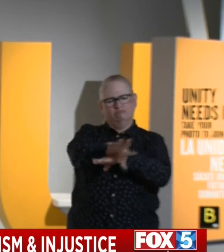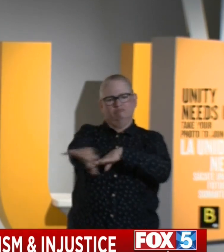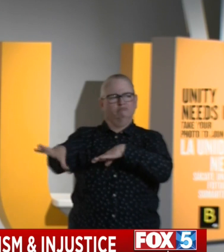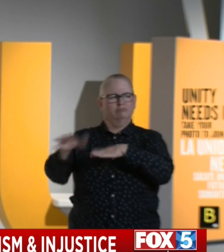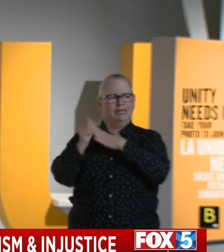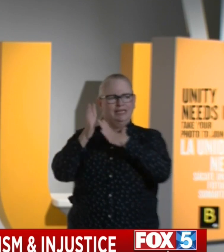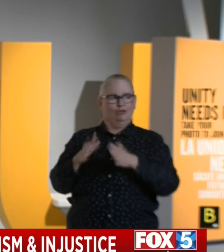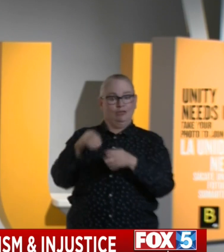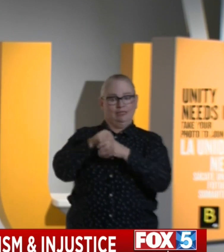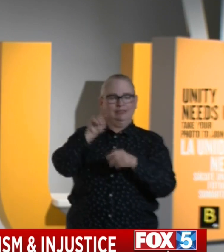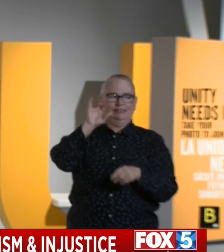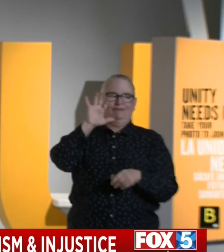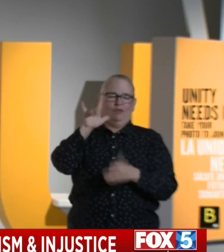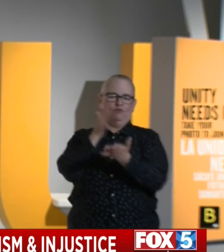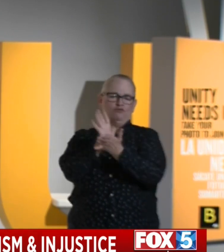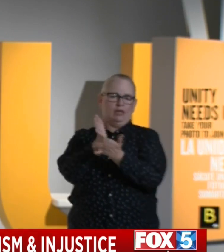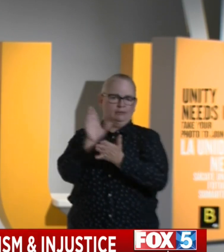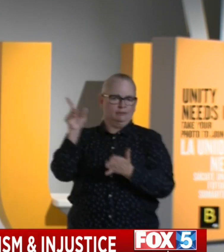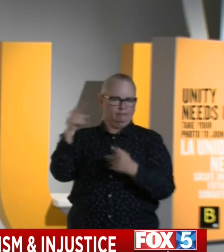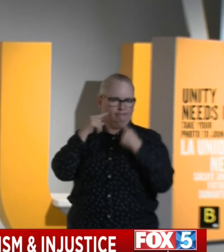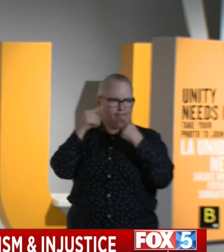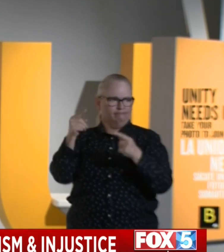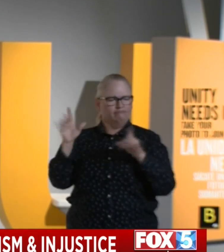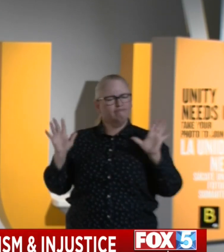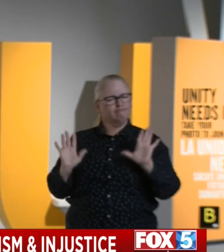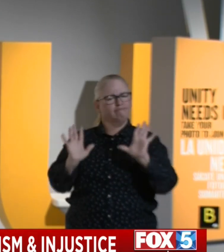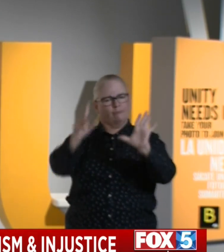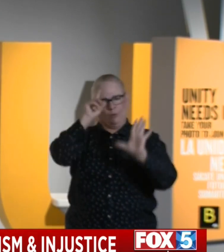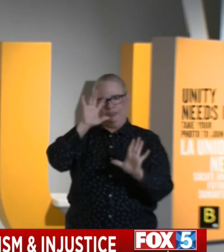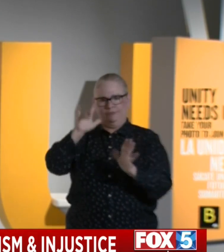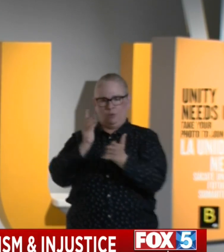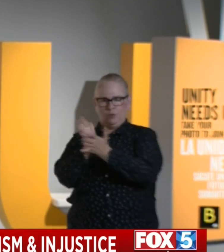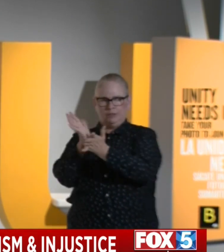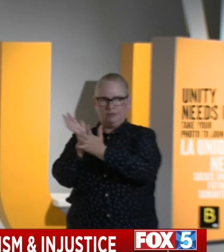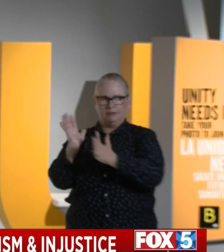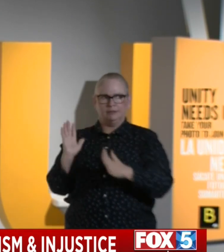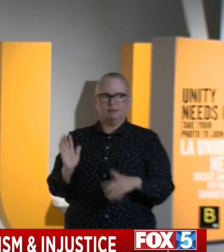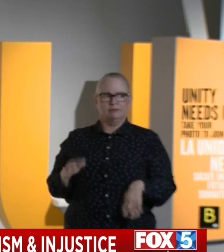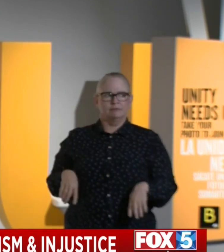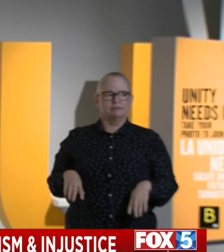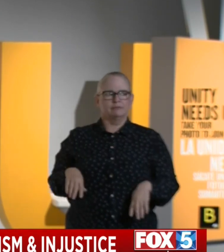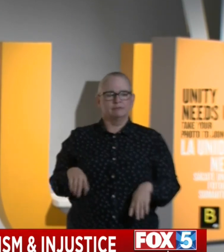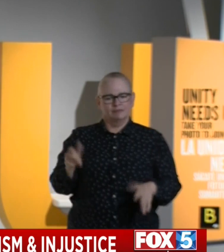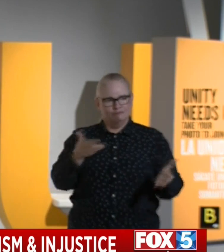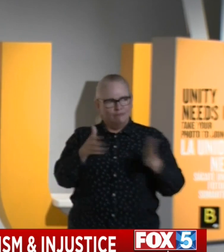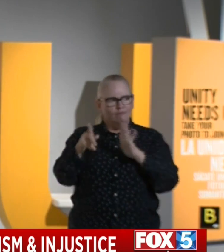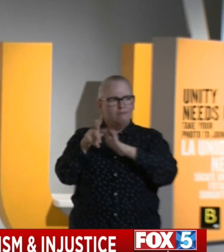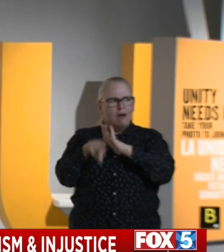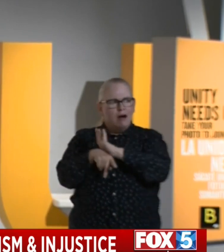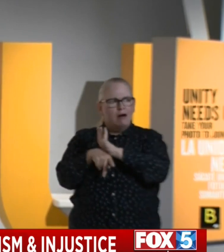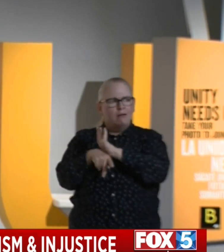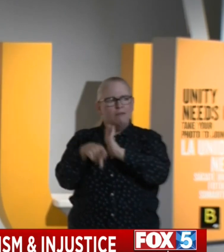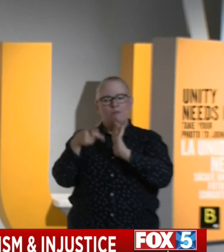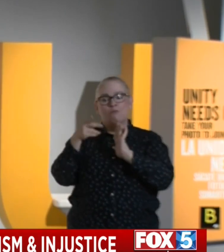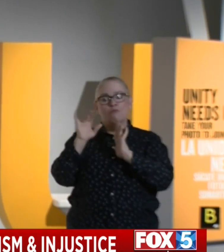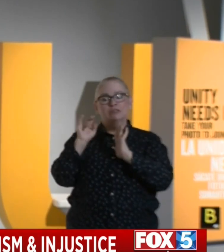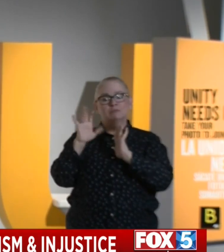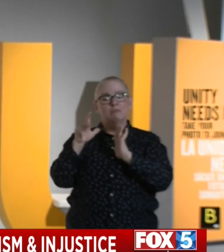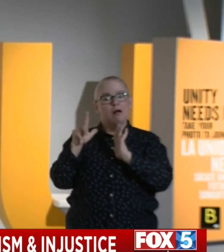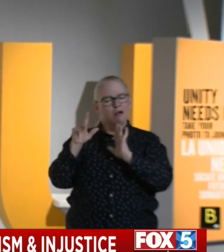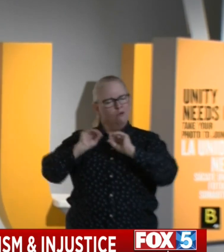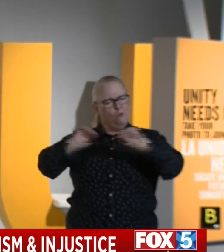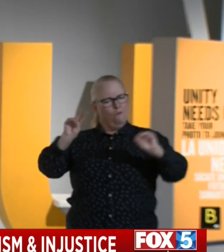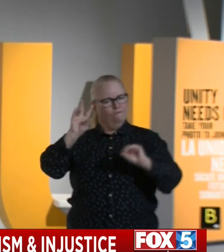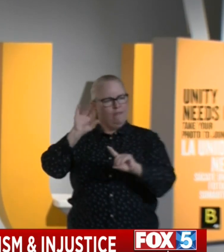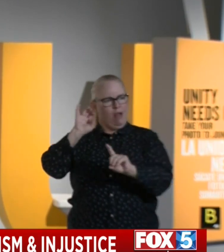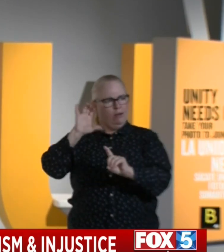movement. He brought back forth the principles of nonviolence from Gandhi and brought them to the forefront